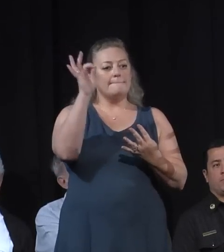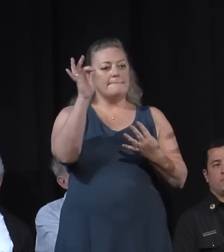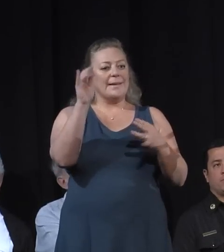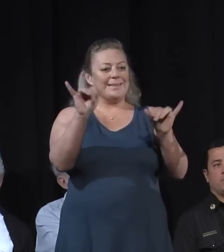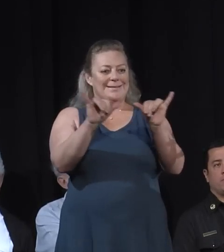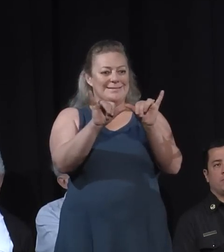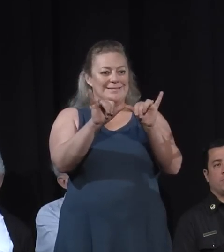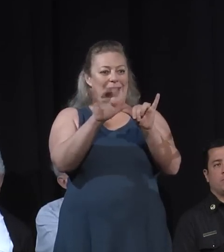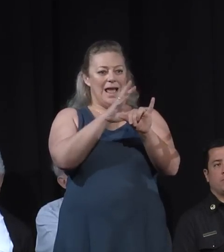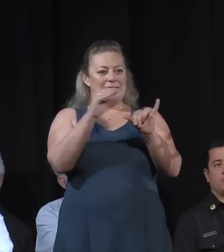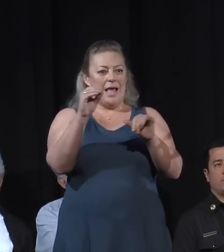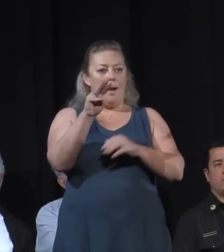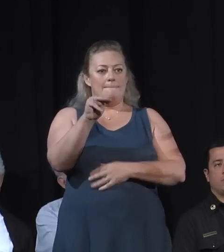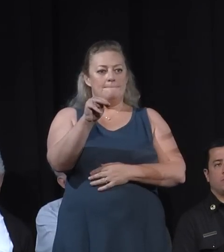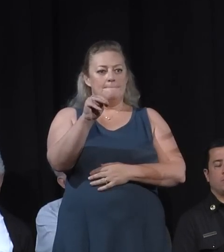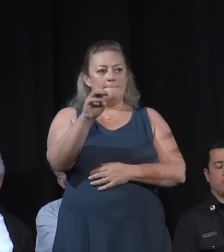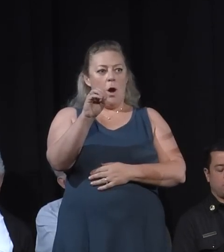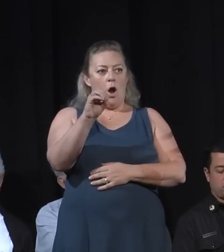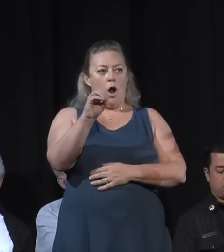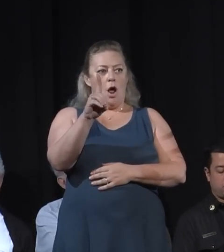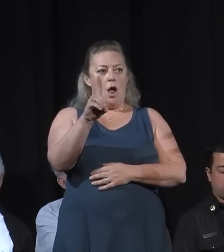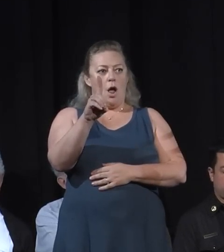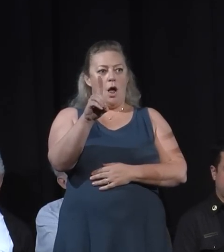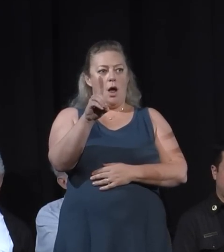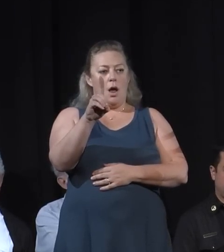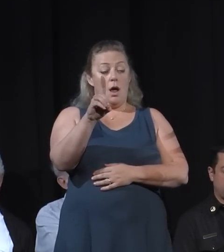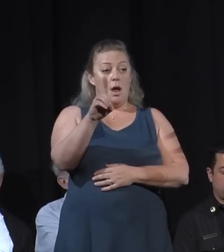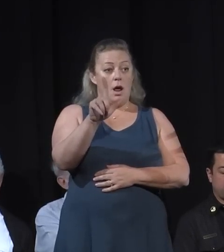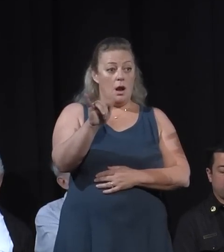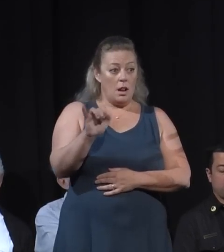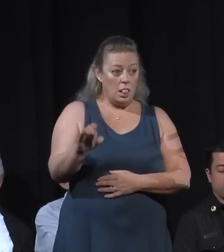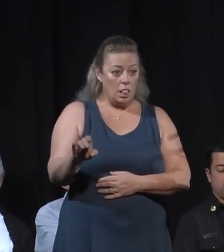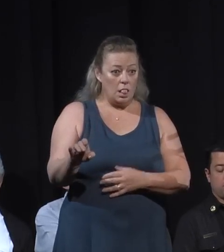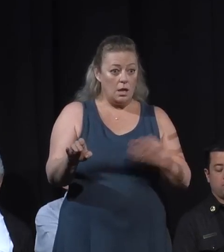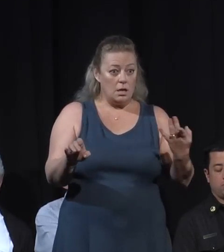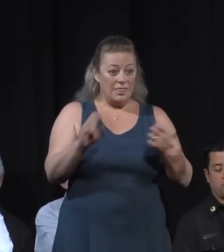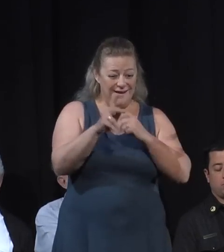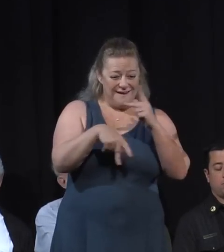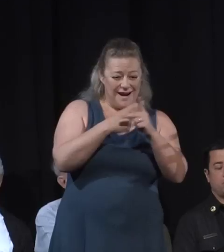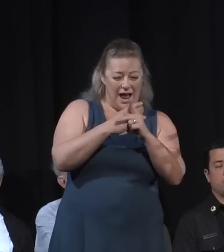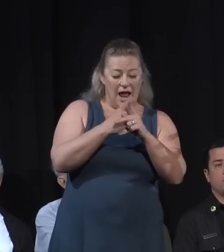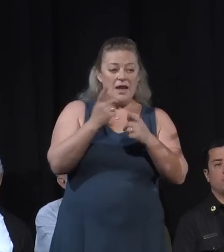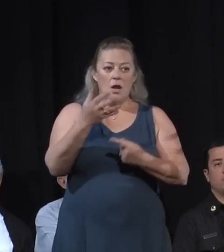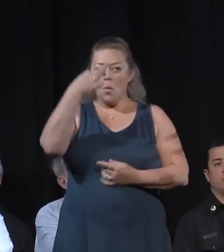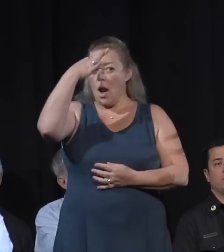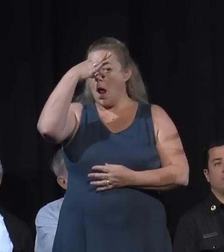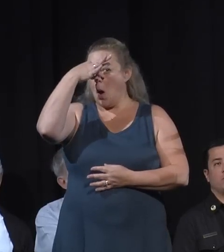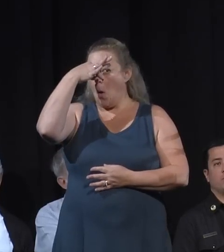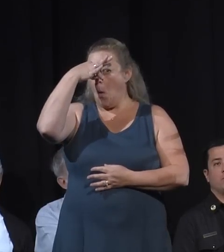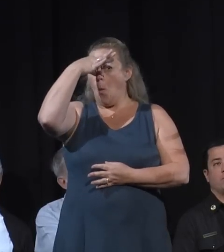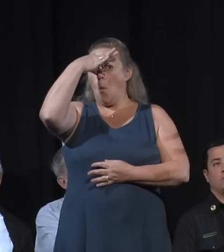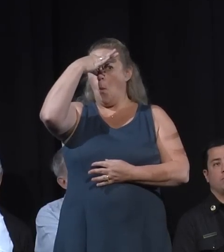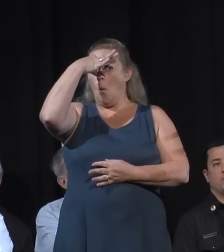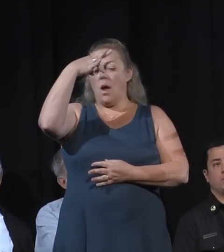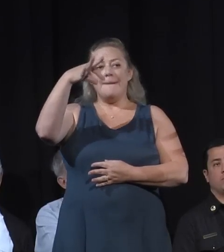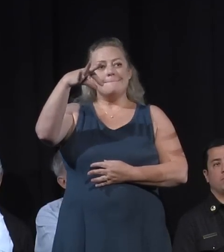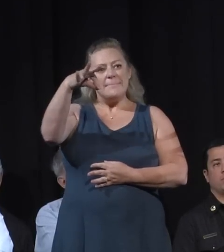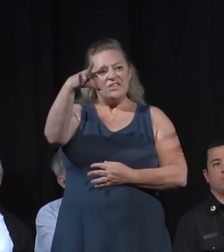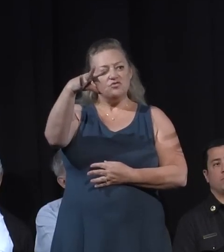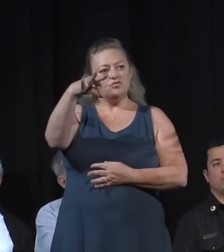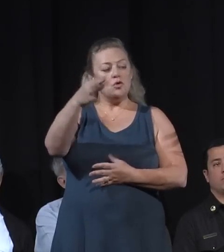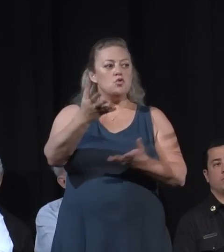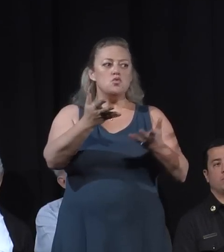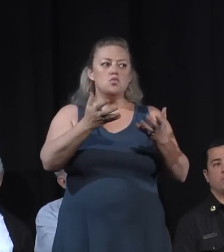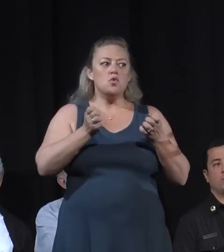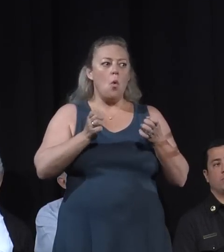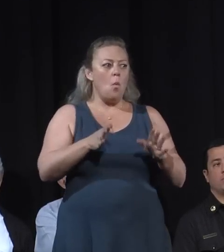fit against your face. And you want to pinch that wire at the top. And you don't want the sensation of air